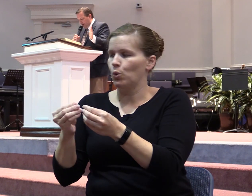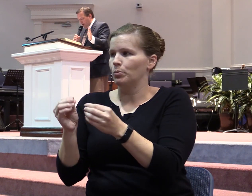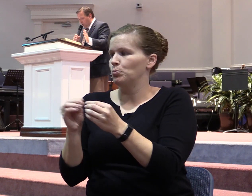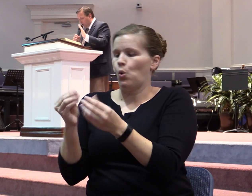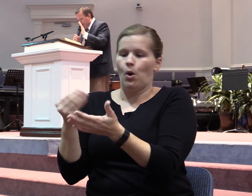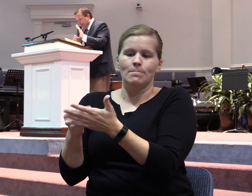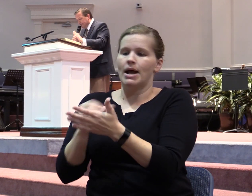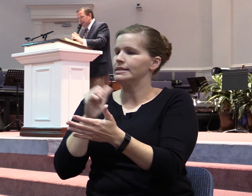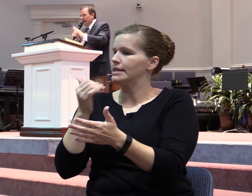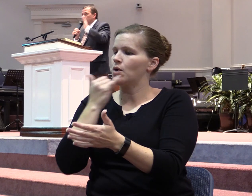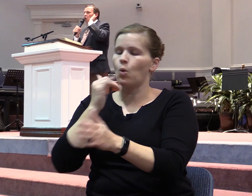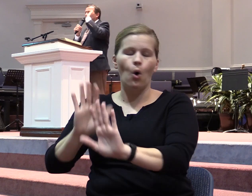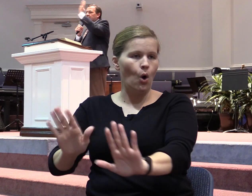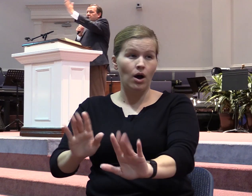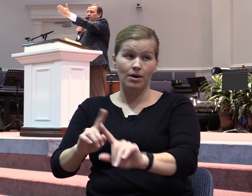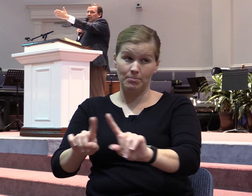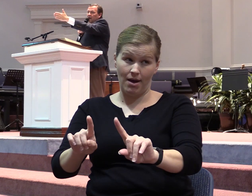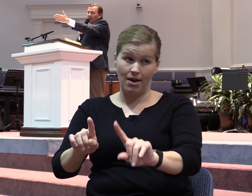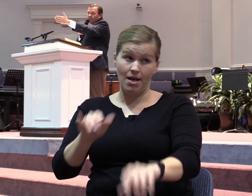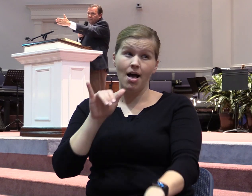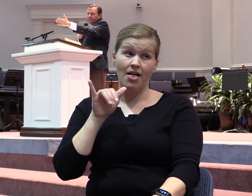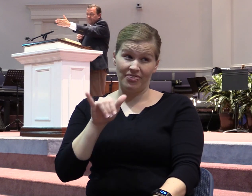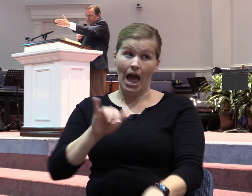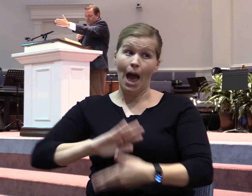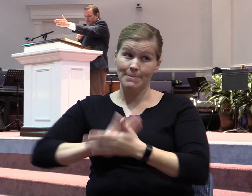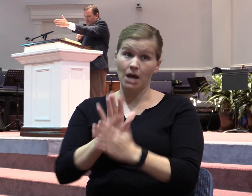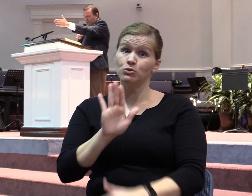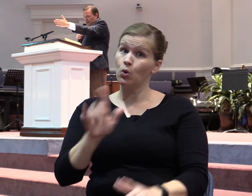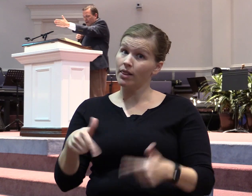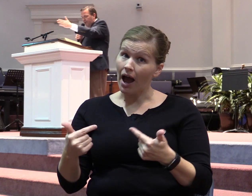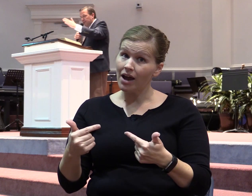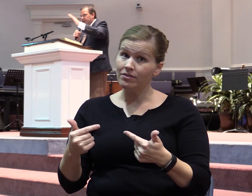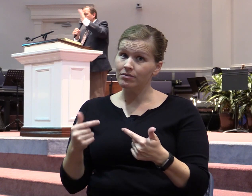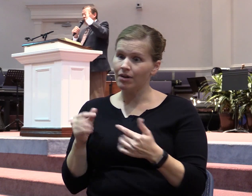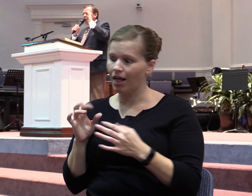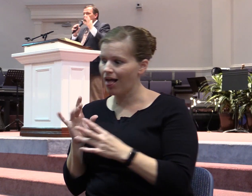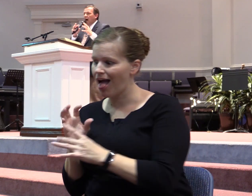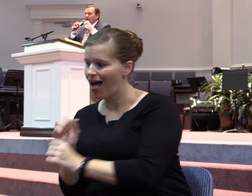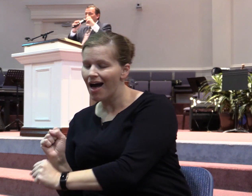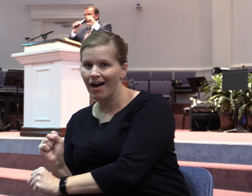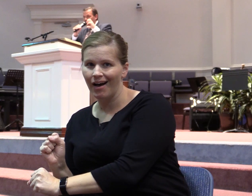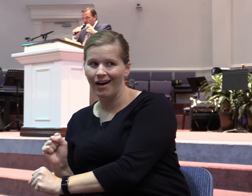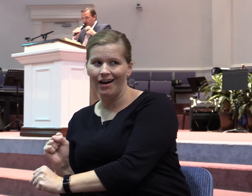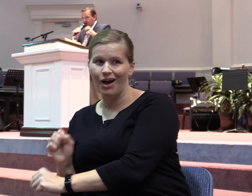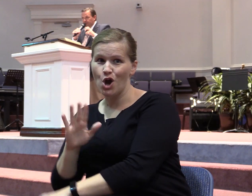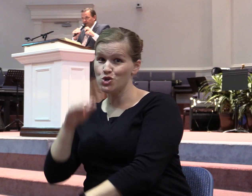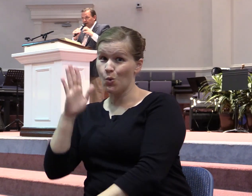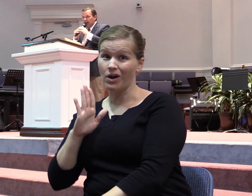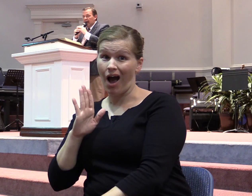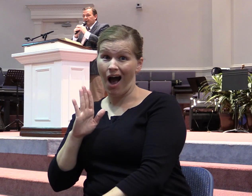But when that desire overtakes your entire life, and that becomes your God with the little G, and then